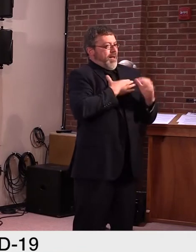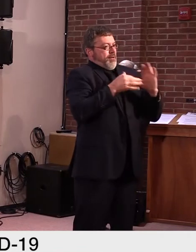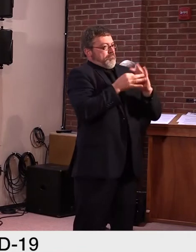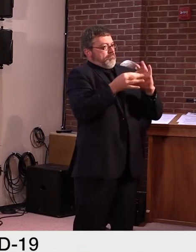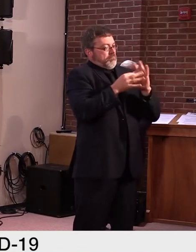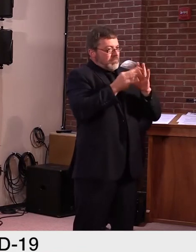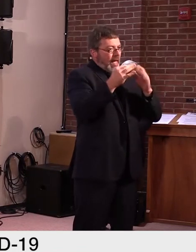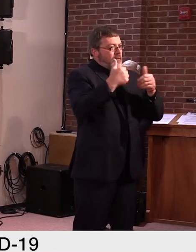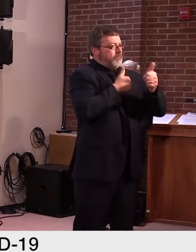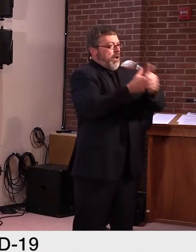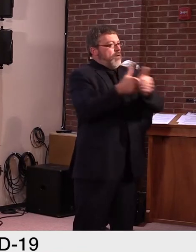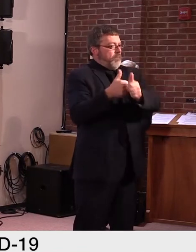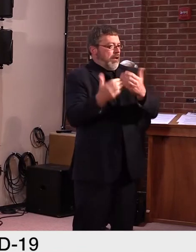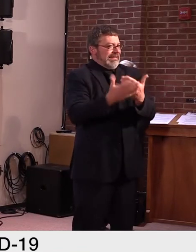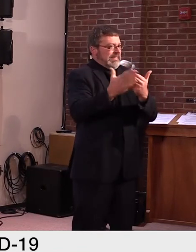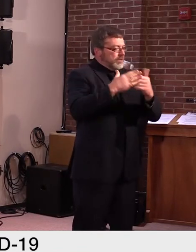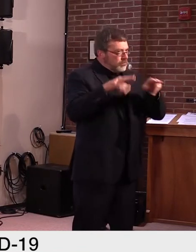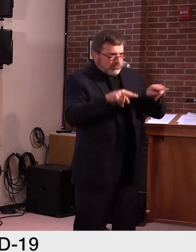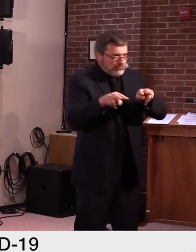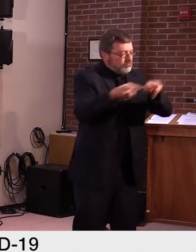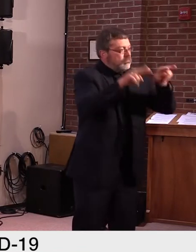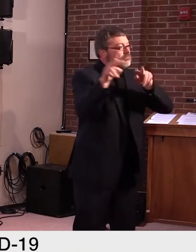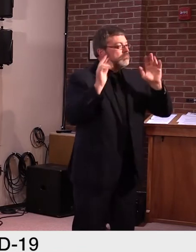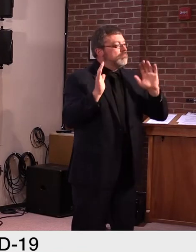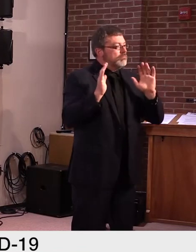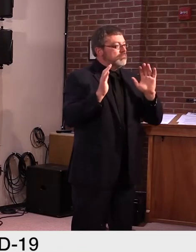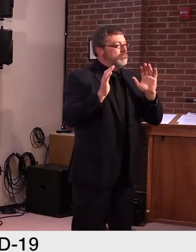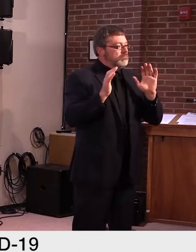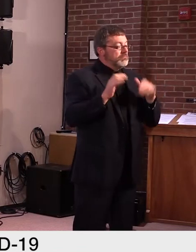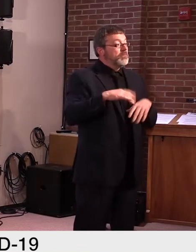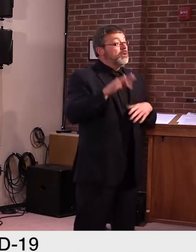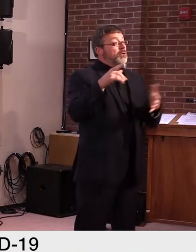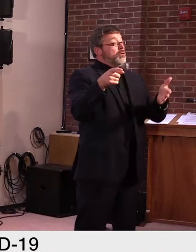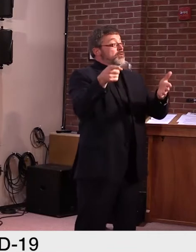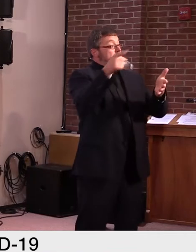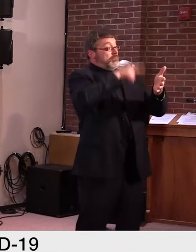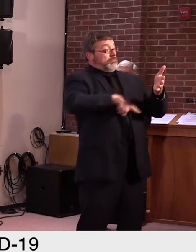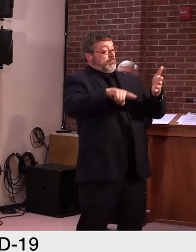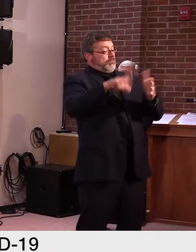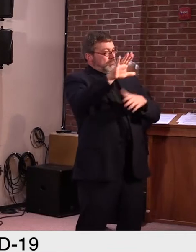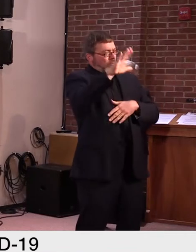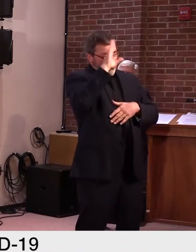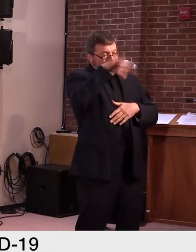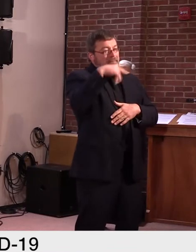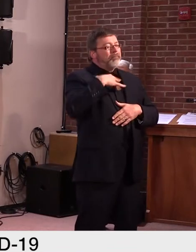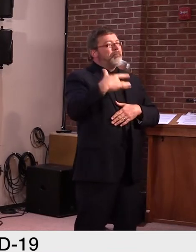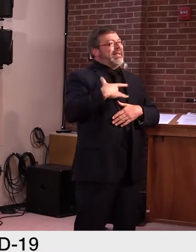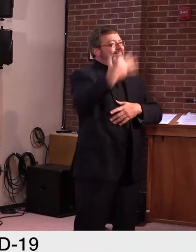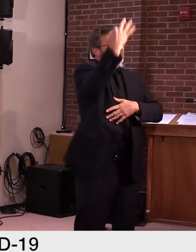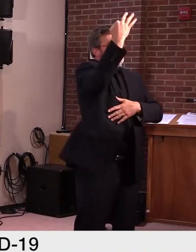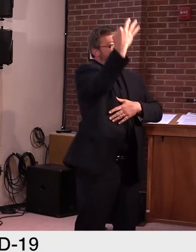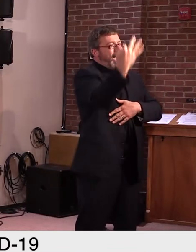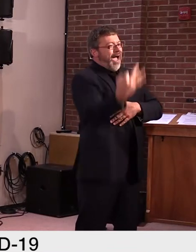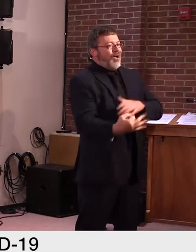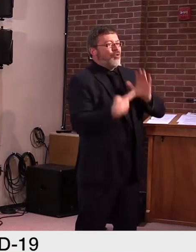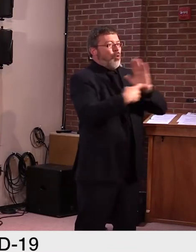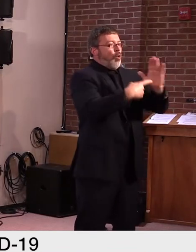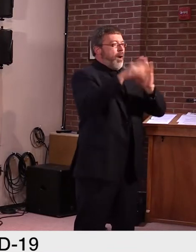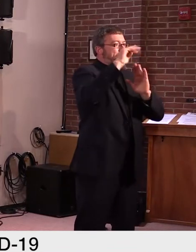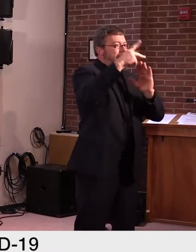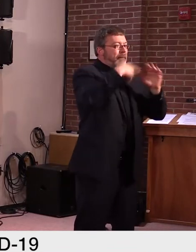to Tuesdays. This will give folks a few more days to see the latest map and adjust their travel plans to comply.